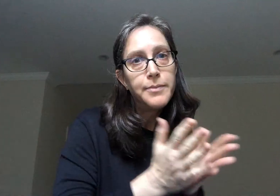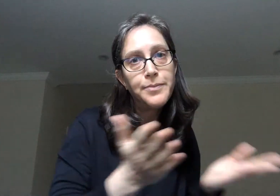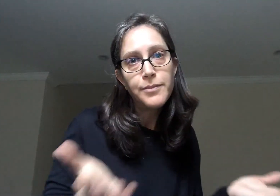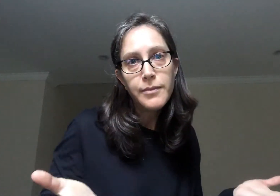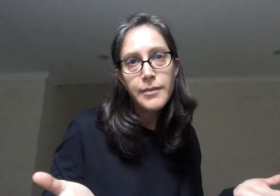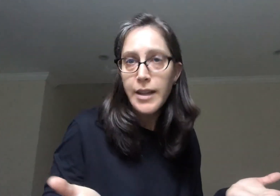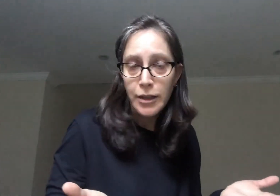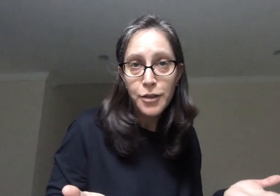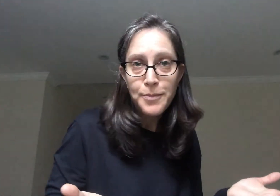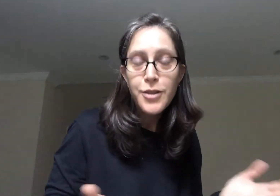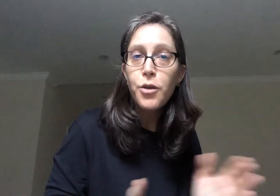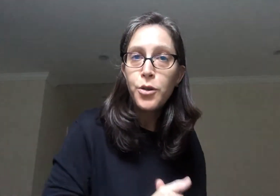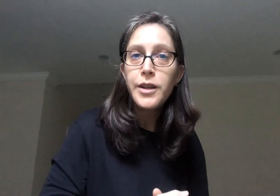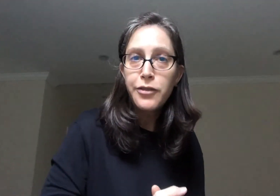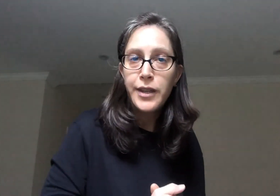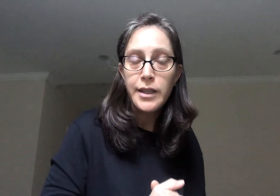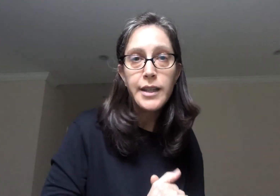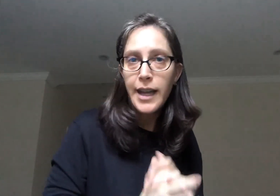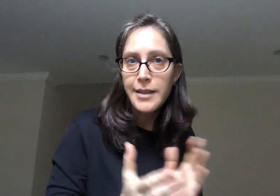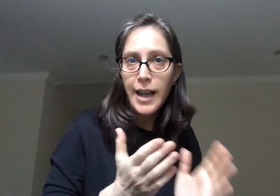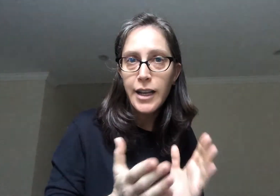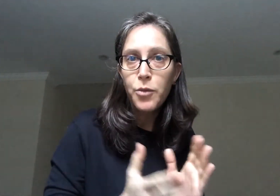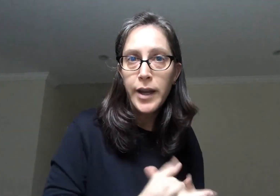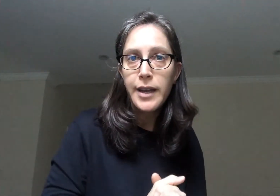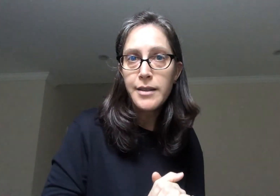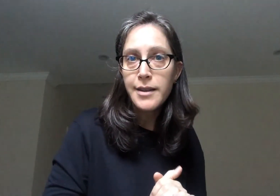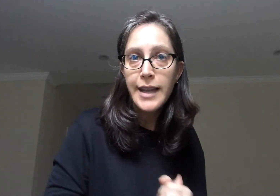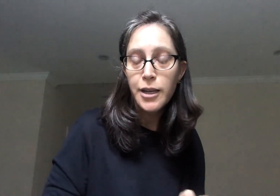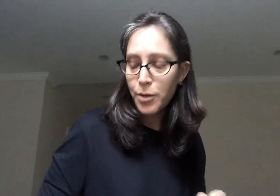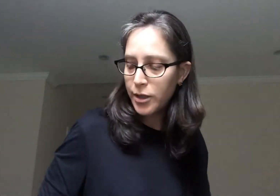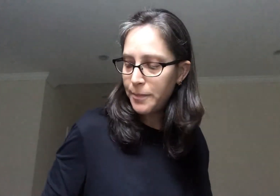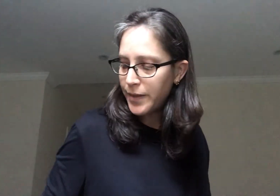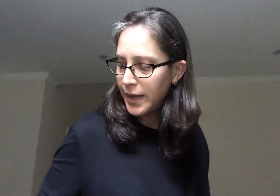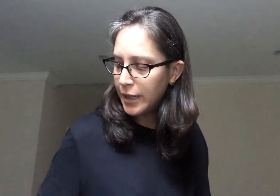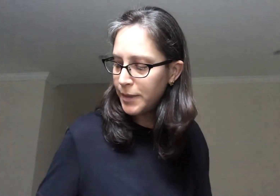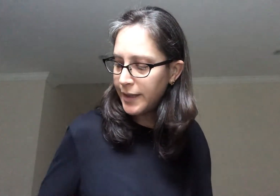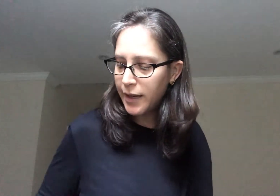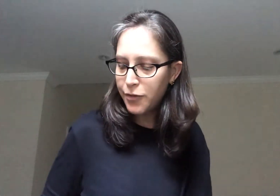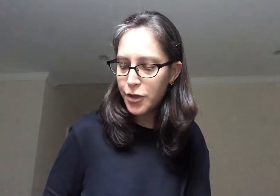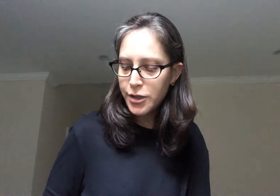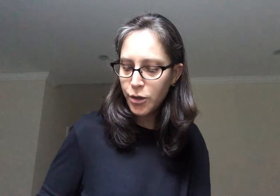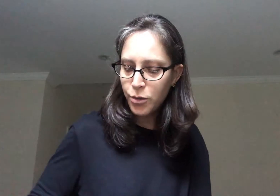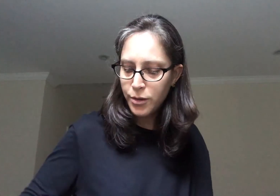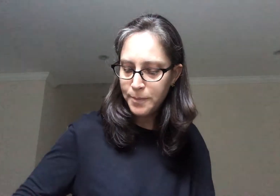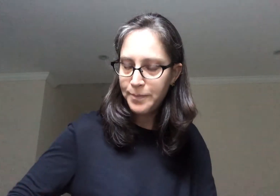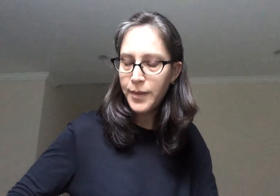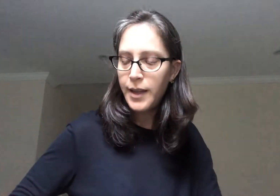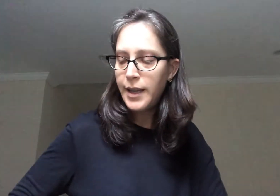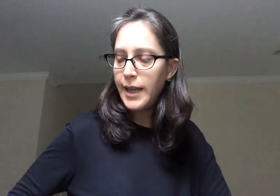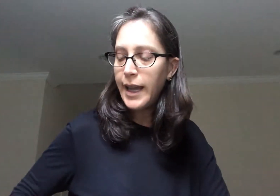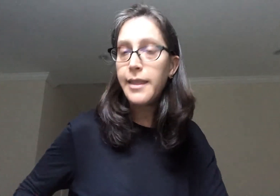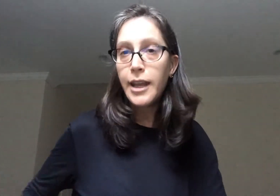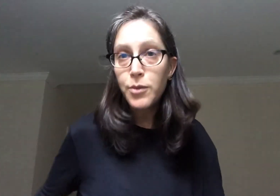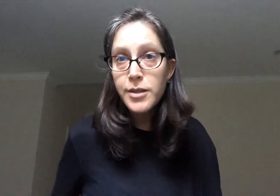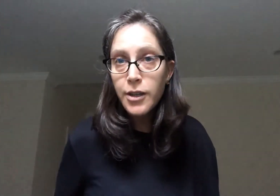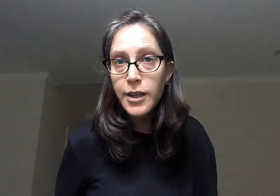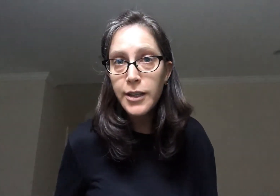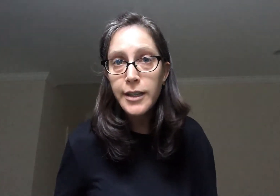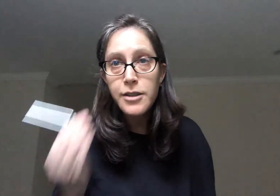doesn't. So you will feel exactly when is the second part. Let me take the first note and then we'll start learning the